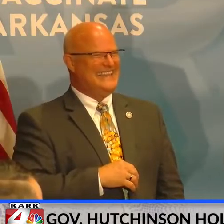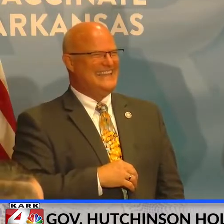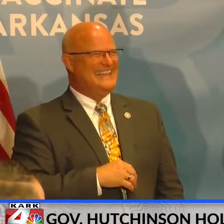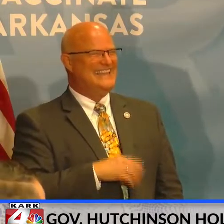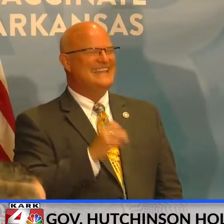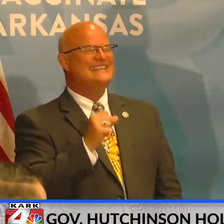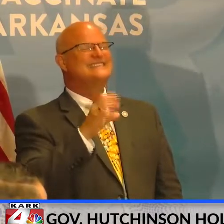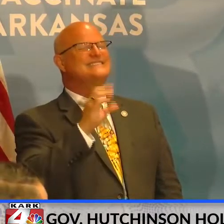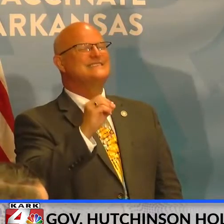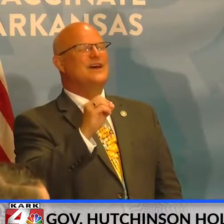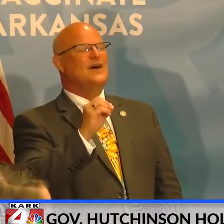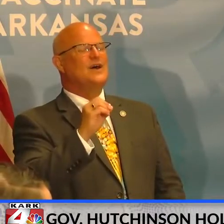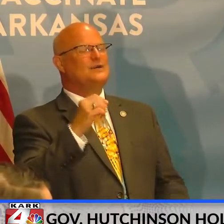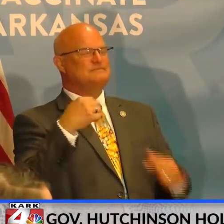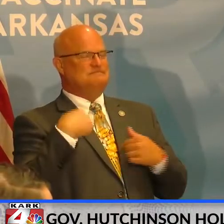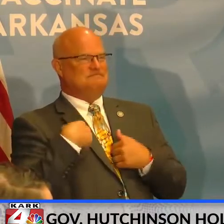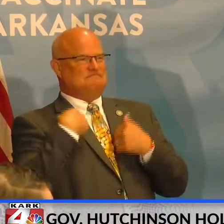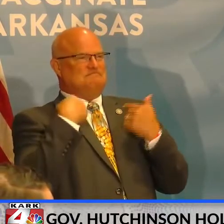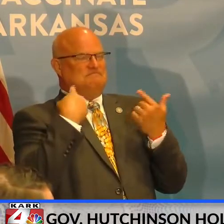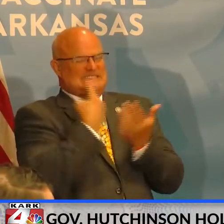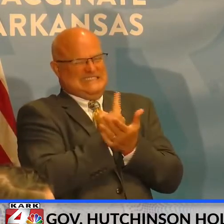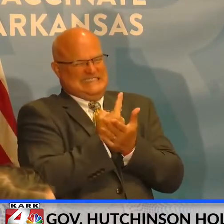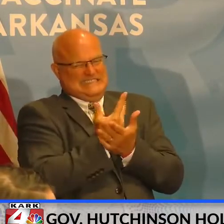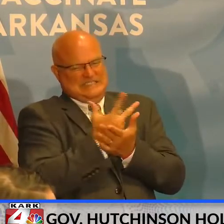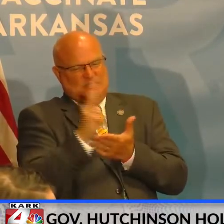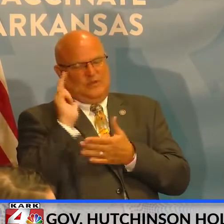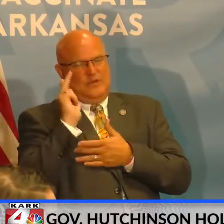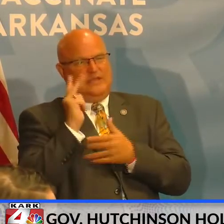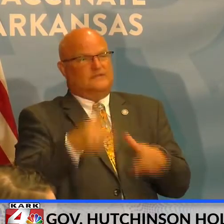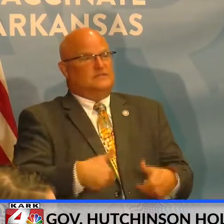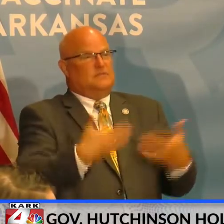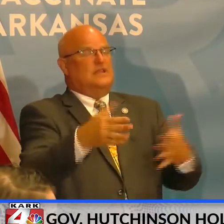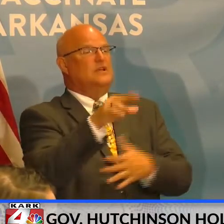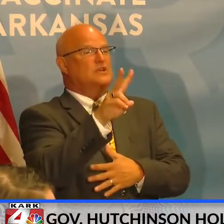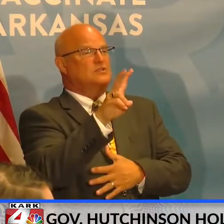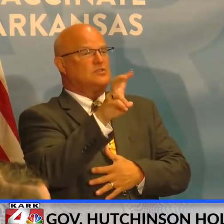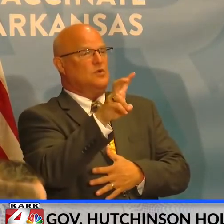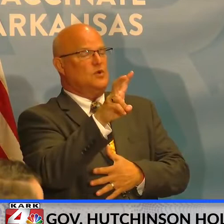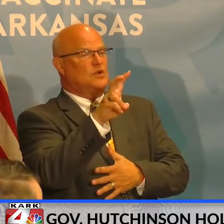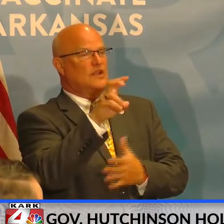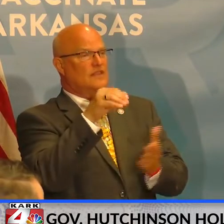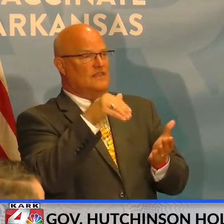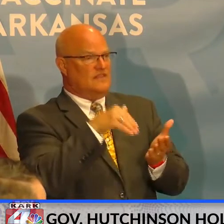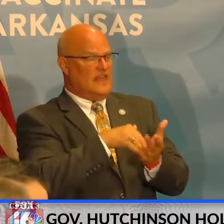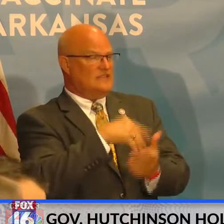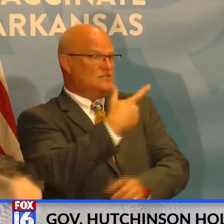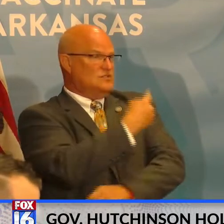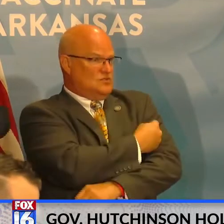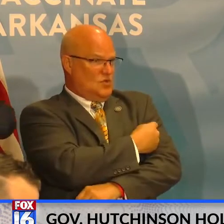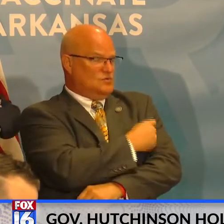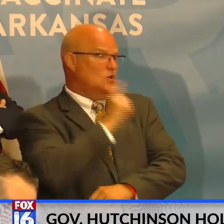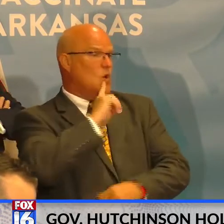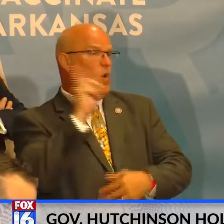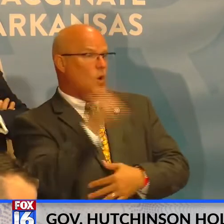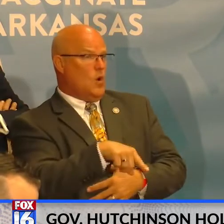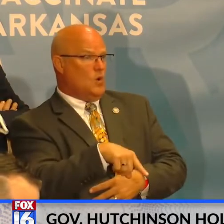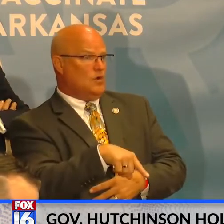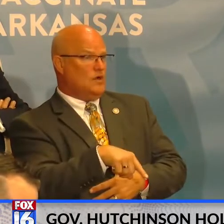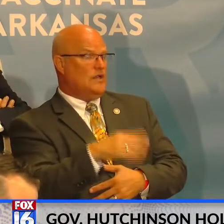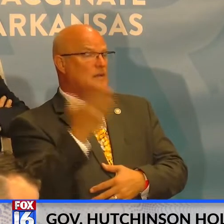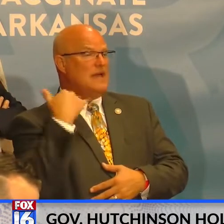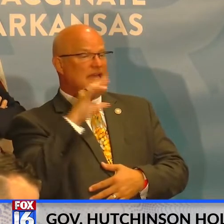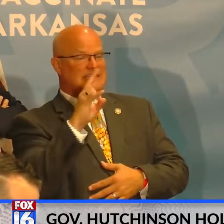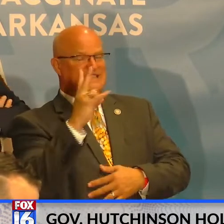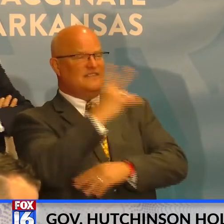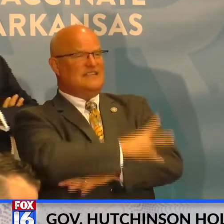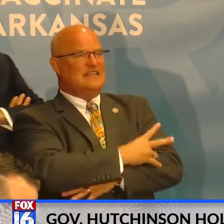So over the last three weeks, we've we've submitted almost $200,000, uh, 200,000 doses ordered. You know, over the last seven